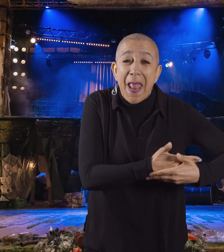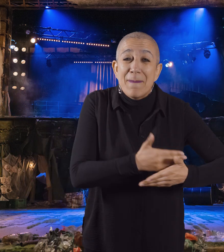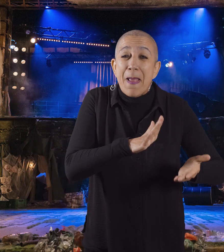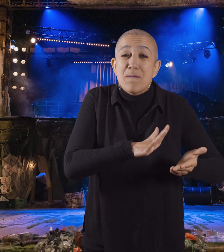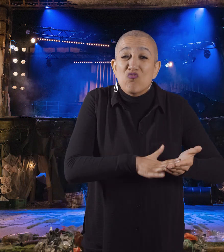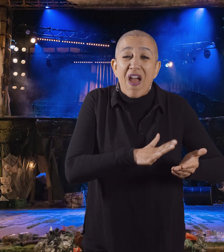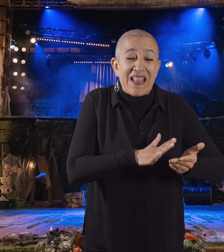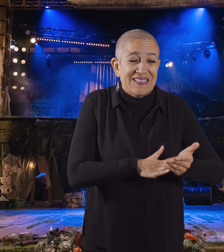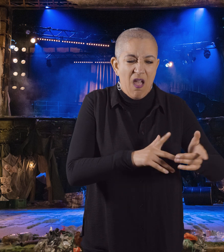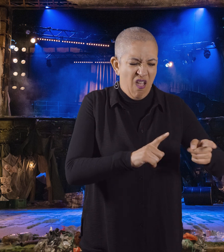rotten boat.